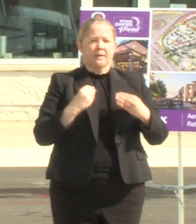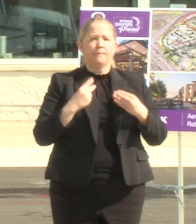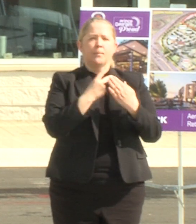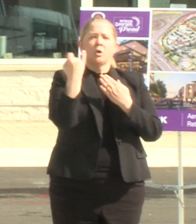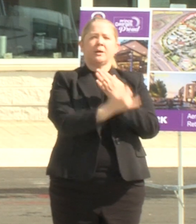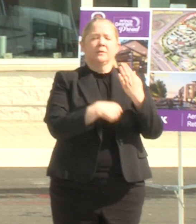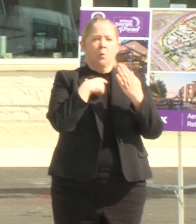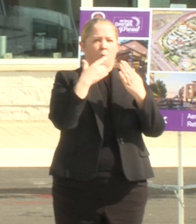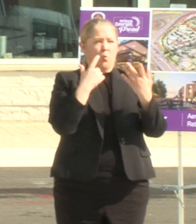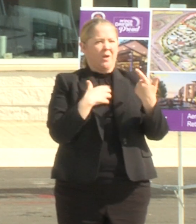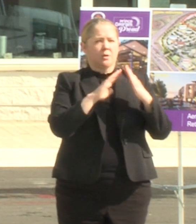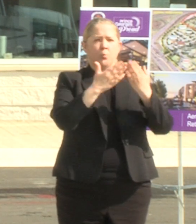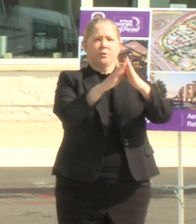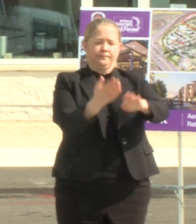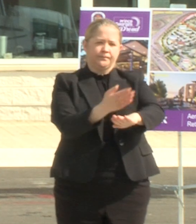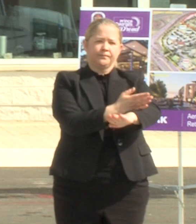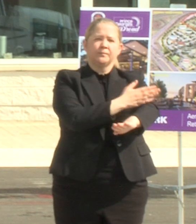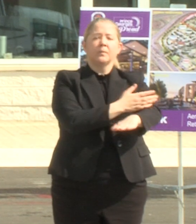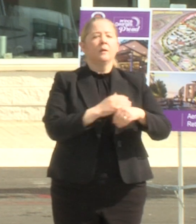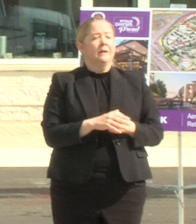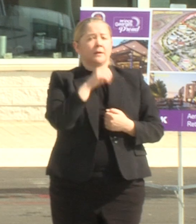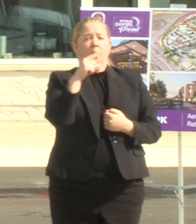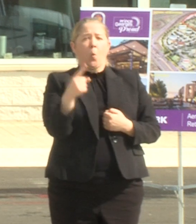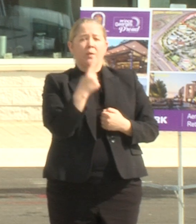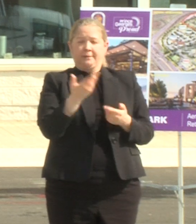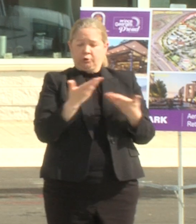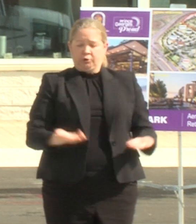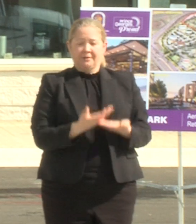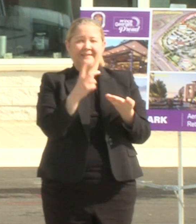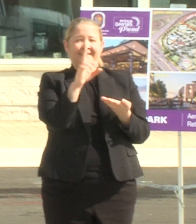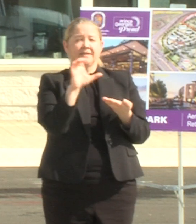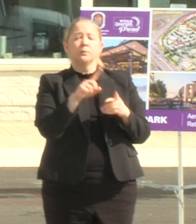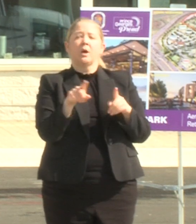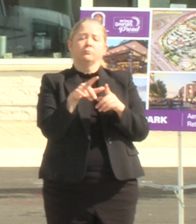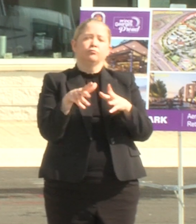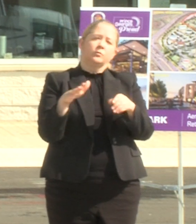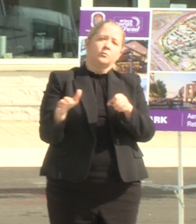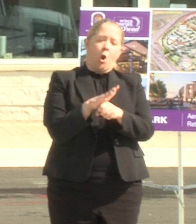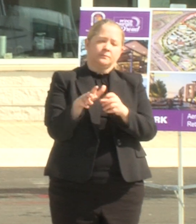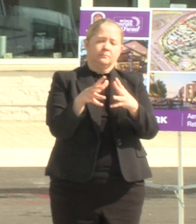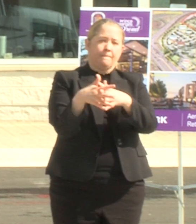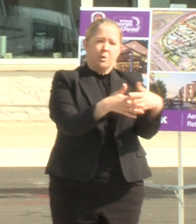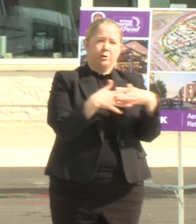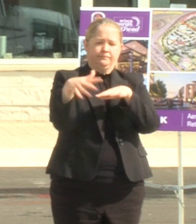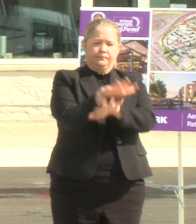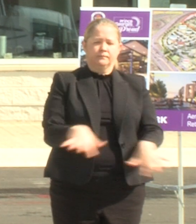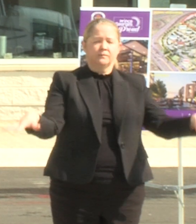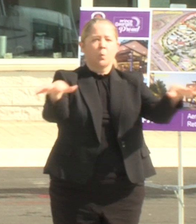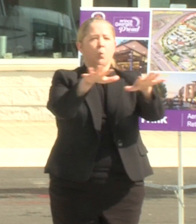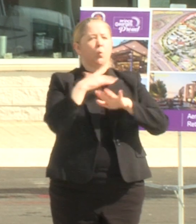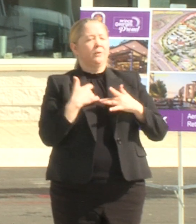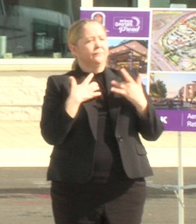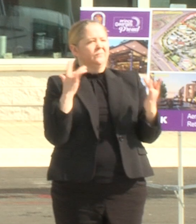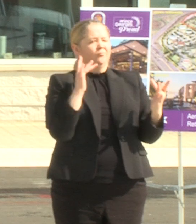projects in under-invested areas not only in the washington dc region but across the country we reach communities that are often